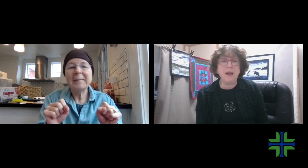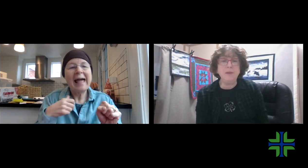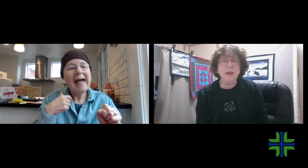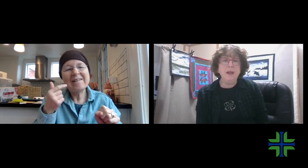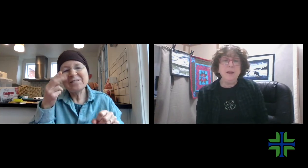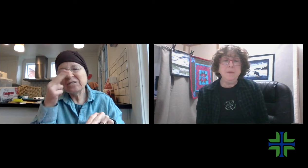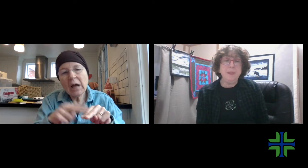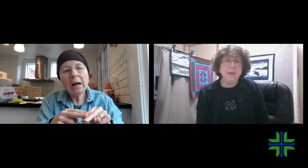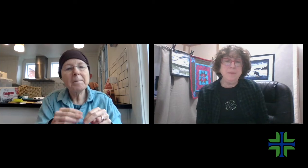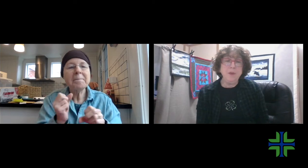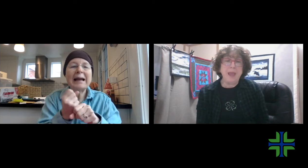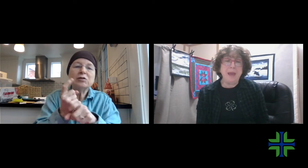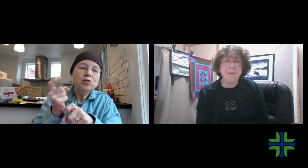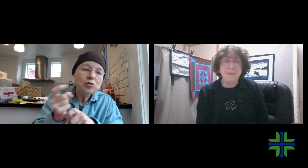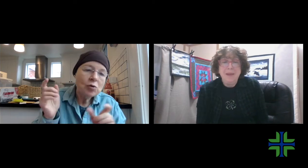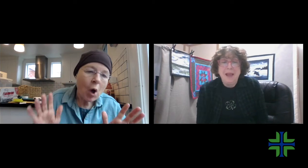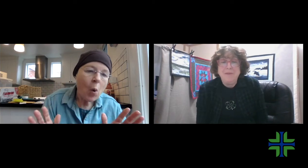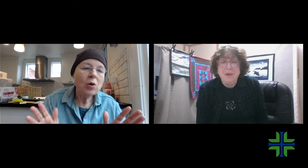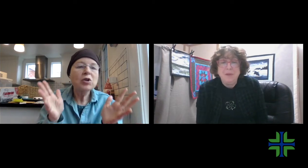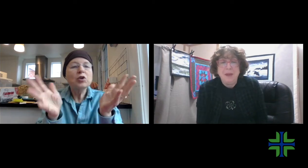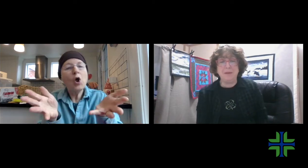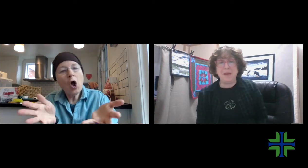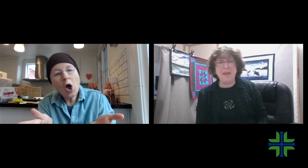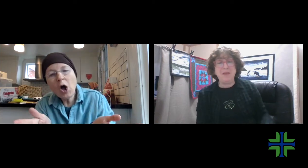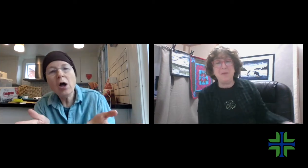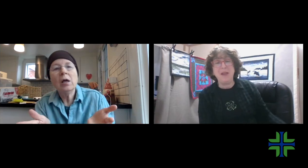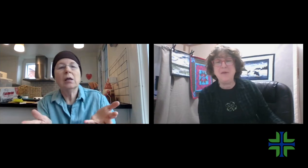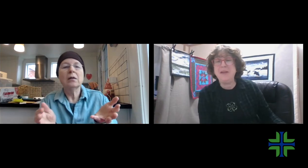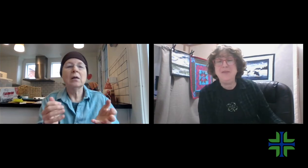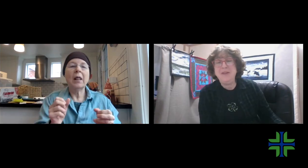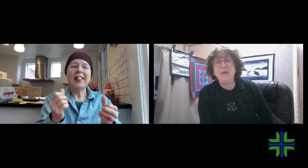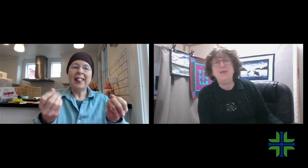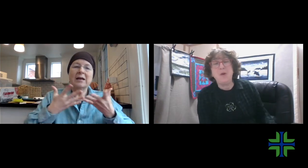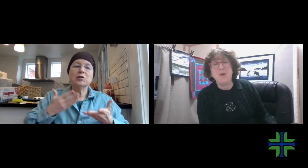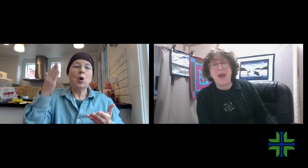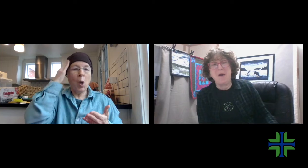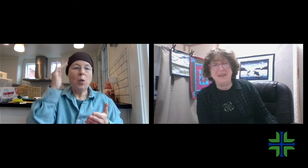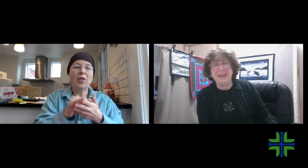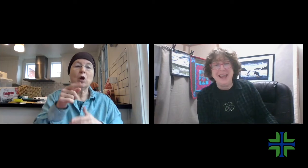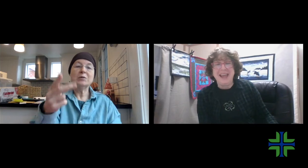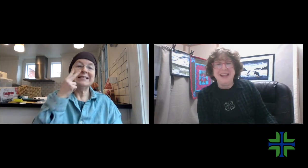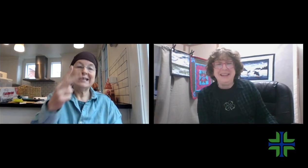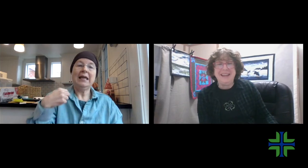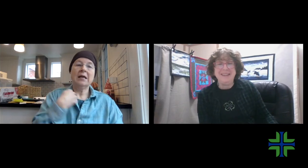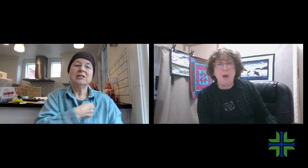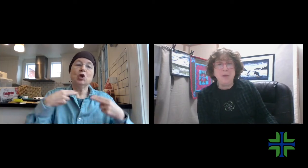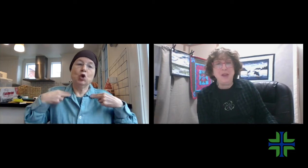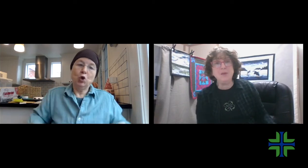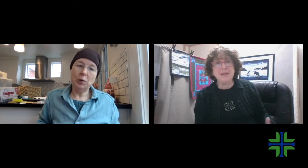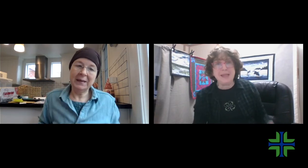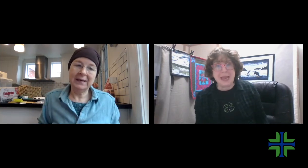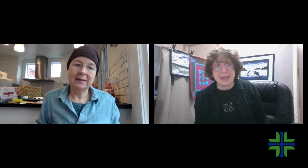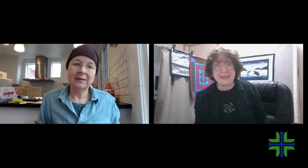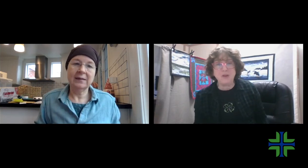a patient enough, you can, I mean, maybe have fun with it. I mean, the way you can, you can joke around and let us